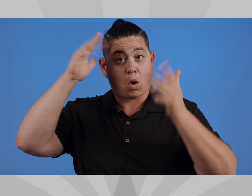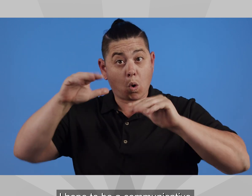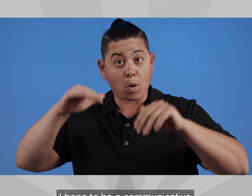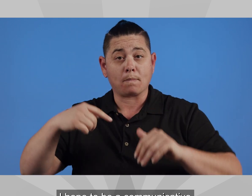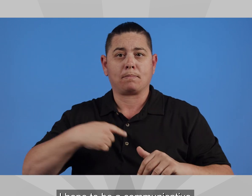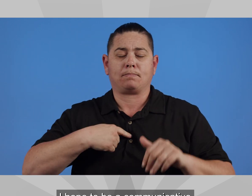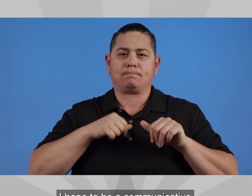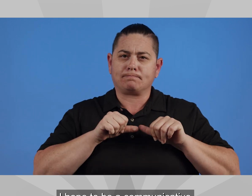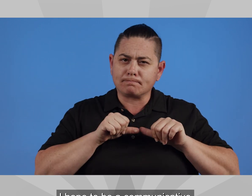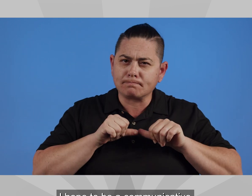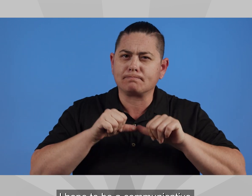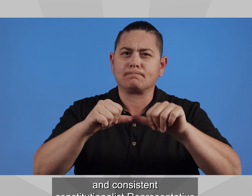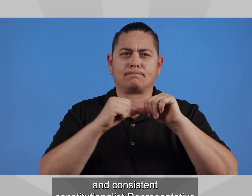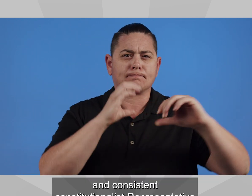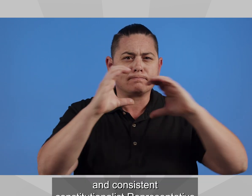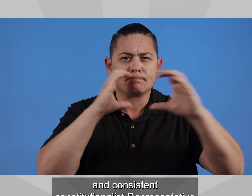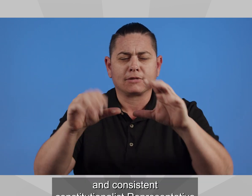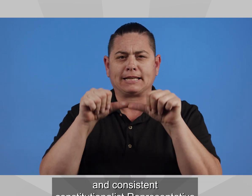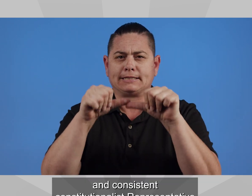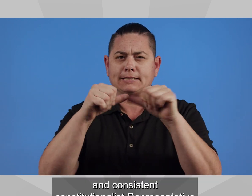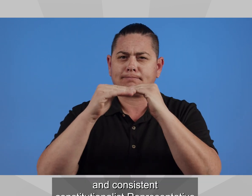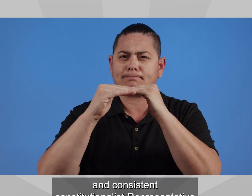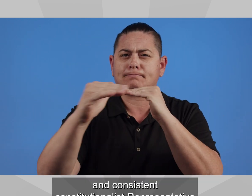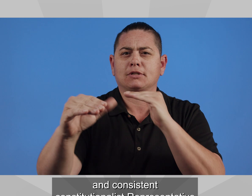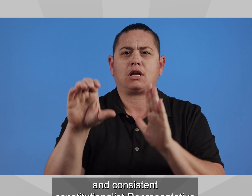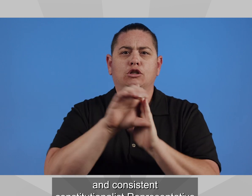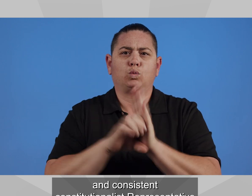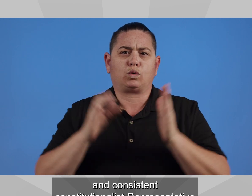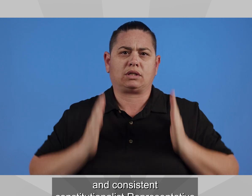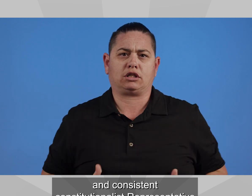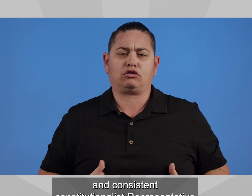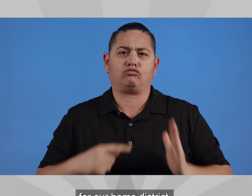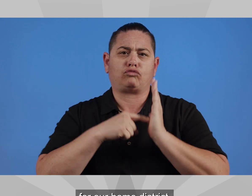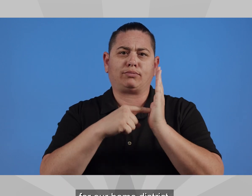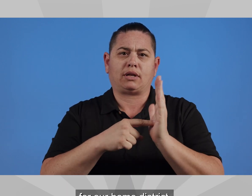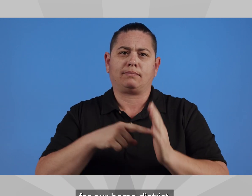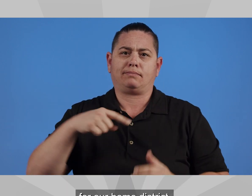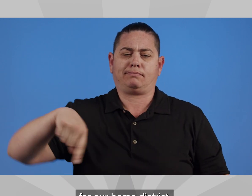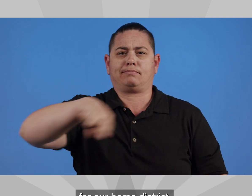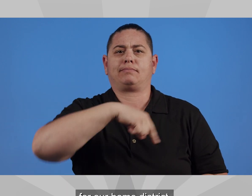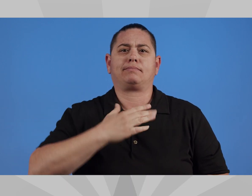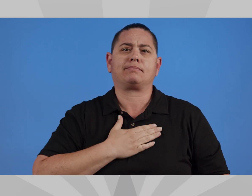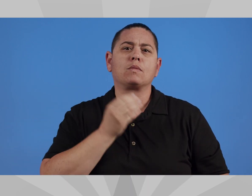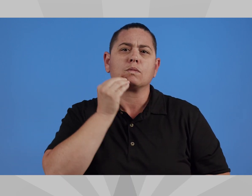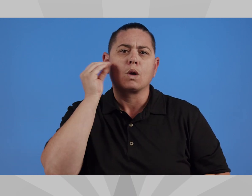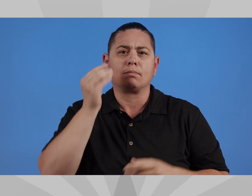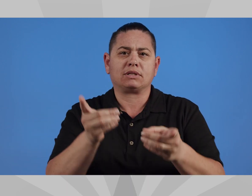I hope to be a communicative and consistent constitutionalist representative for our home district.